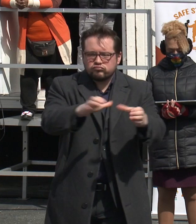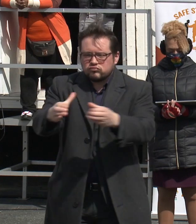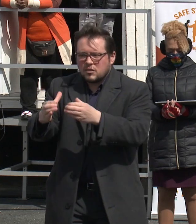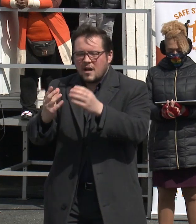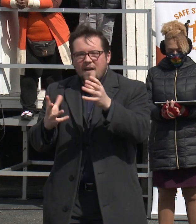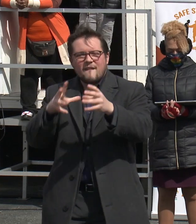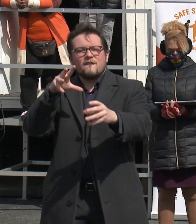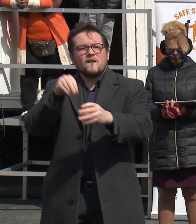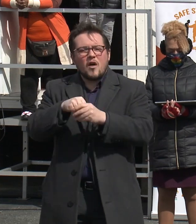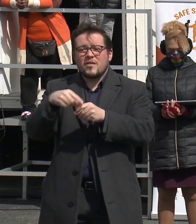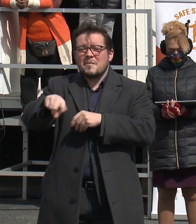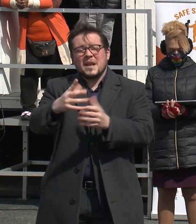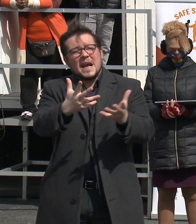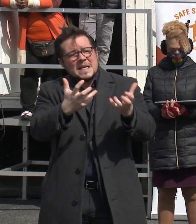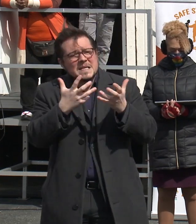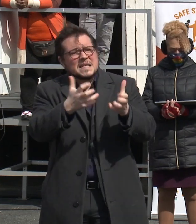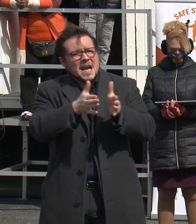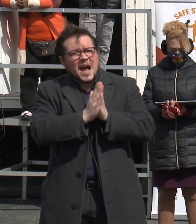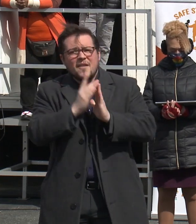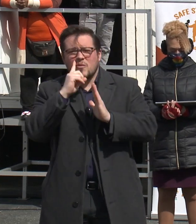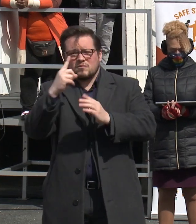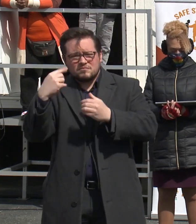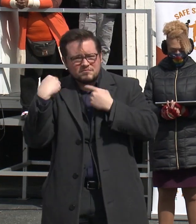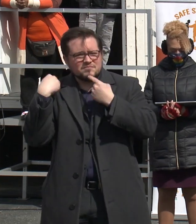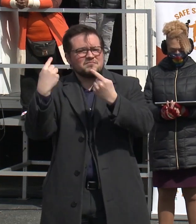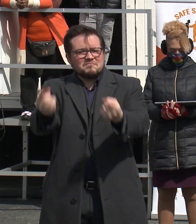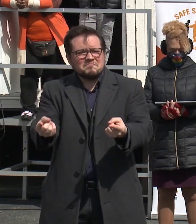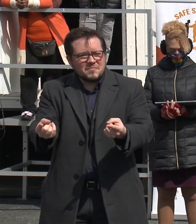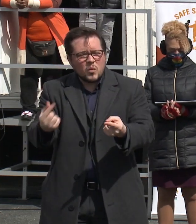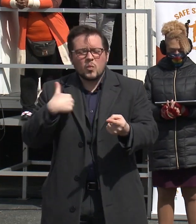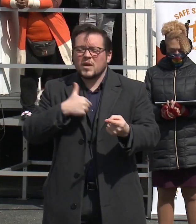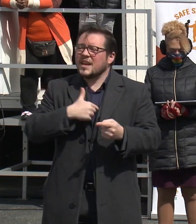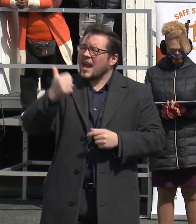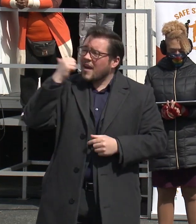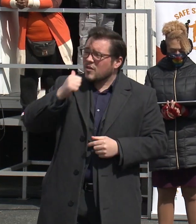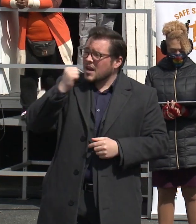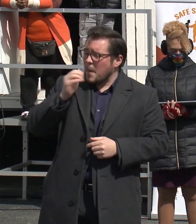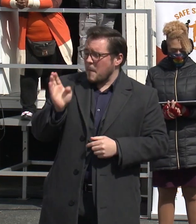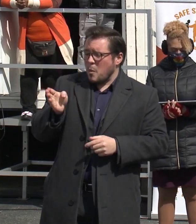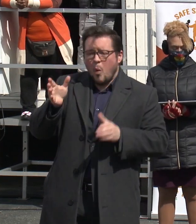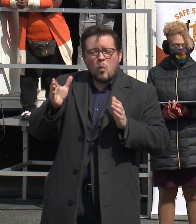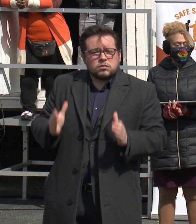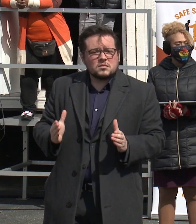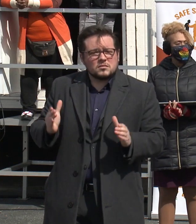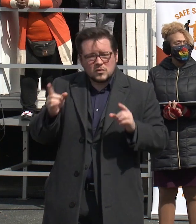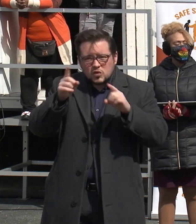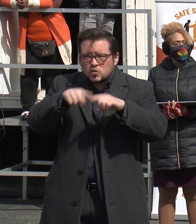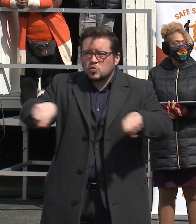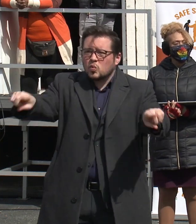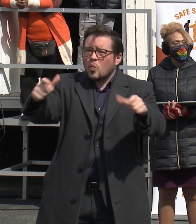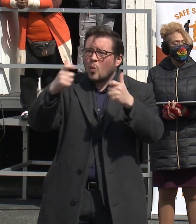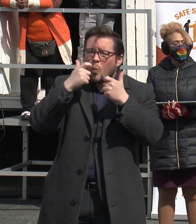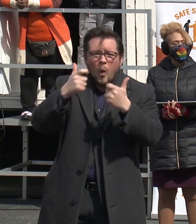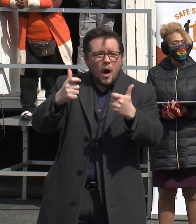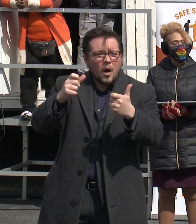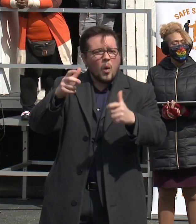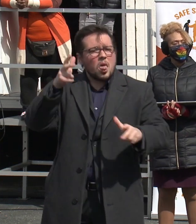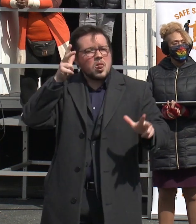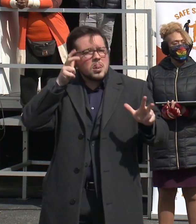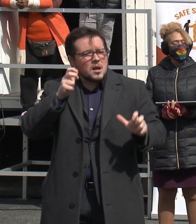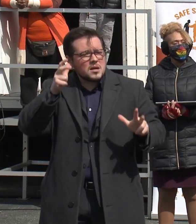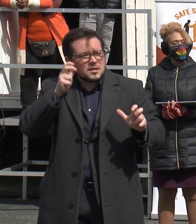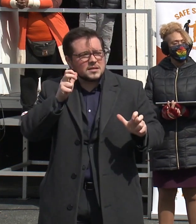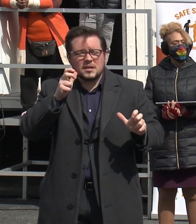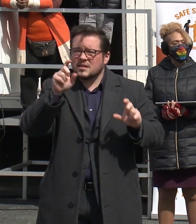for decades. We need everyday Baltimoreans involved too. Each of you watching or listening out there.